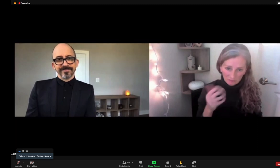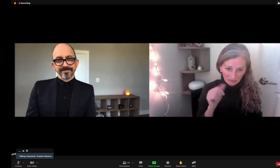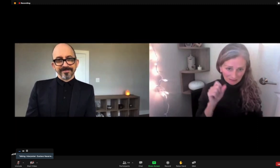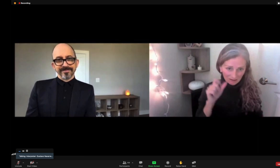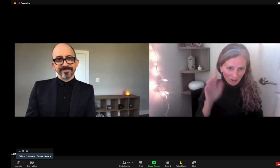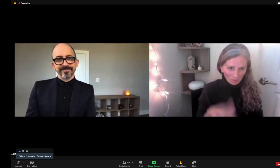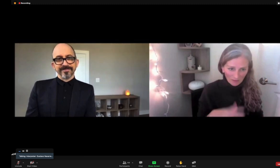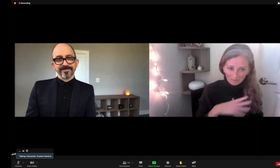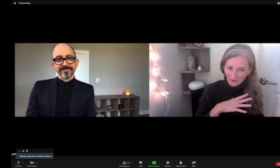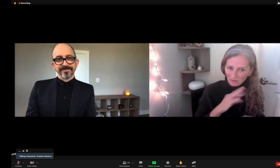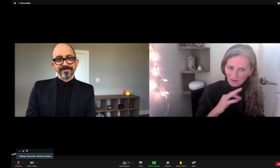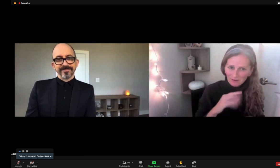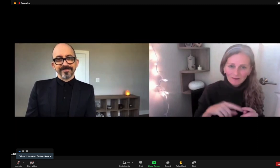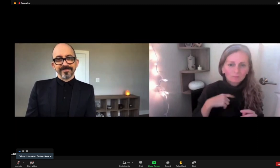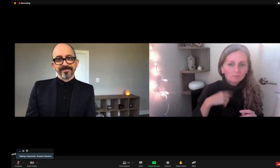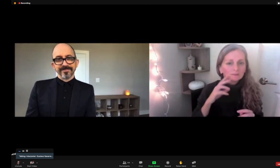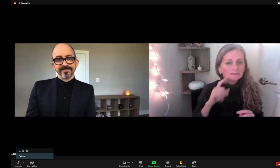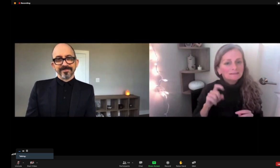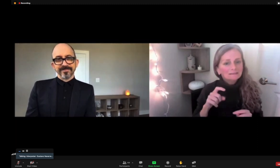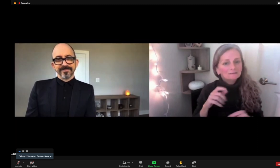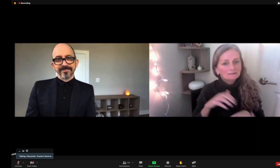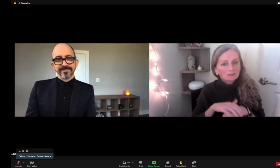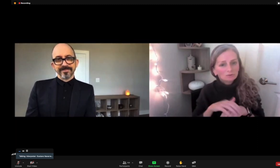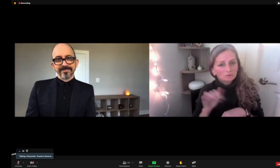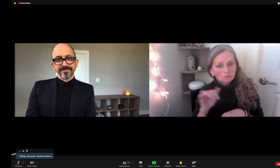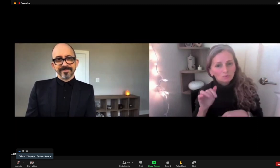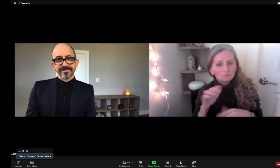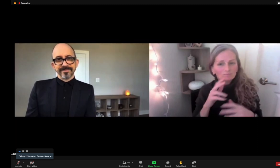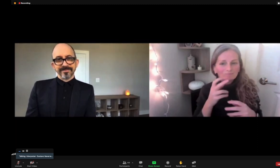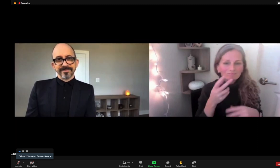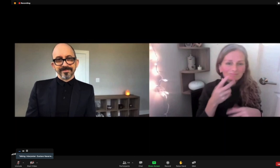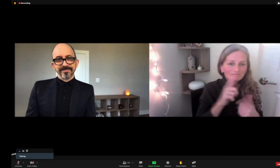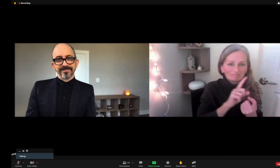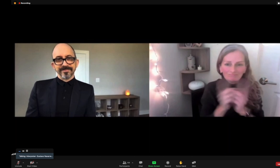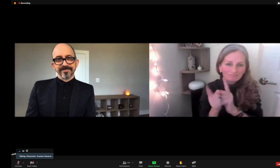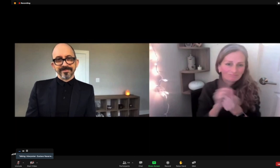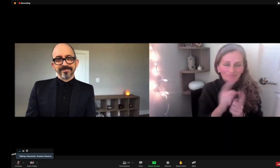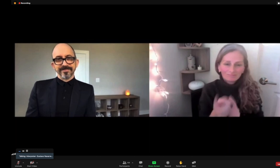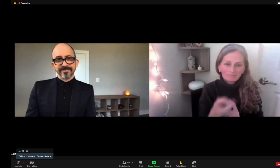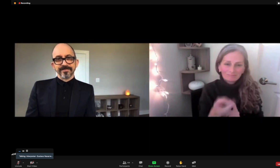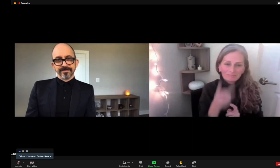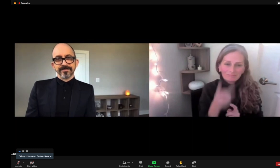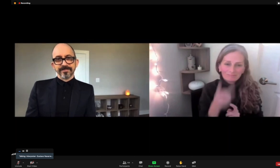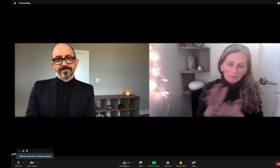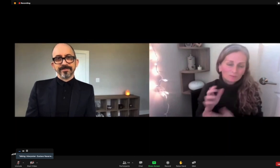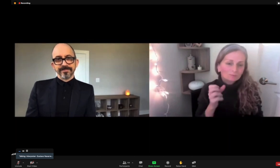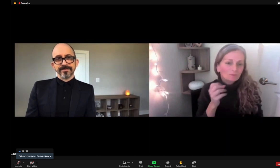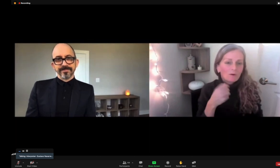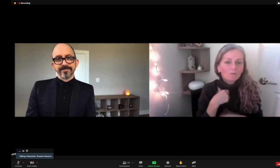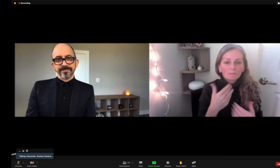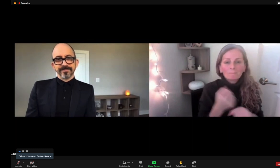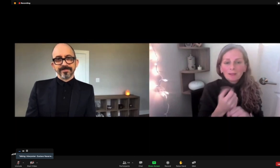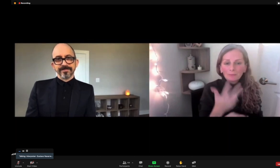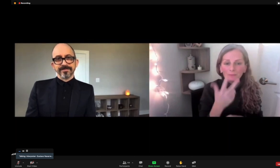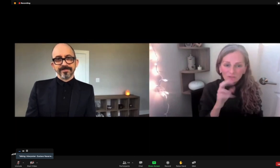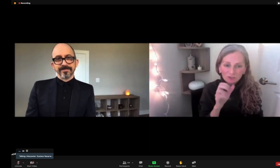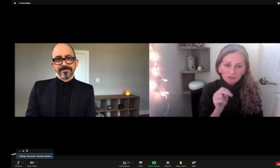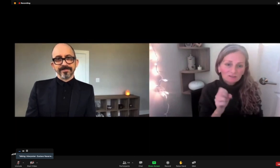really want to be able to still provide that bilingual education, we also need to provide them access with English versions of these stories. So we